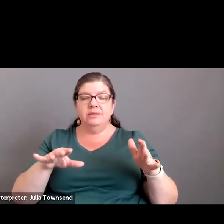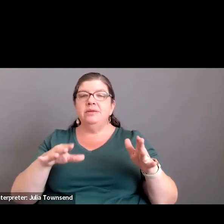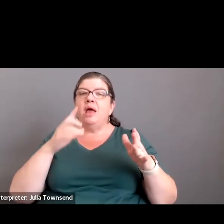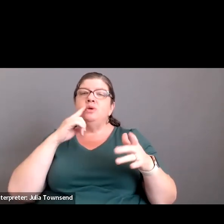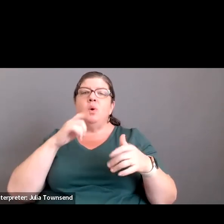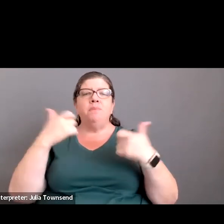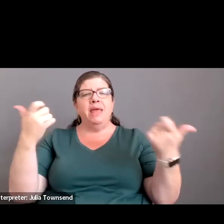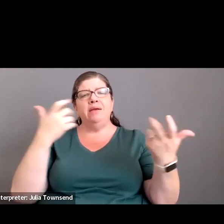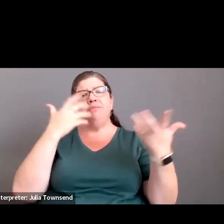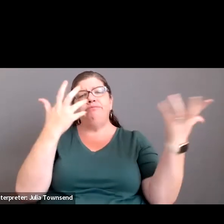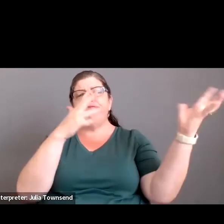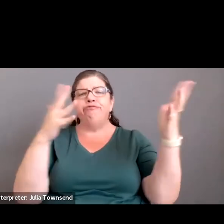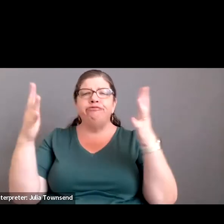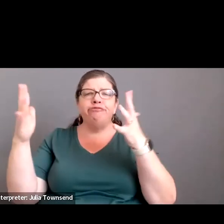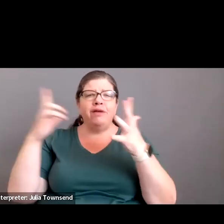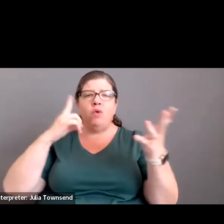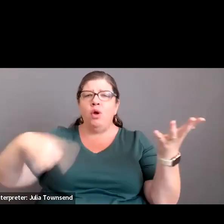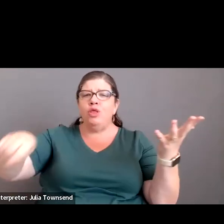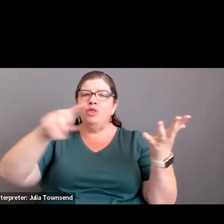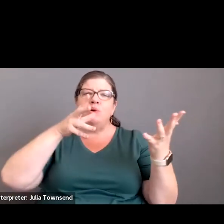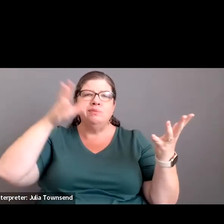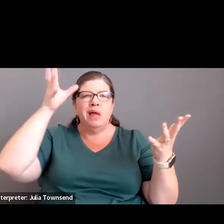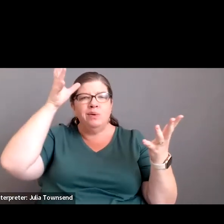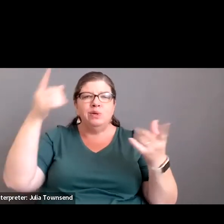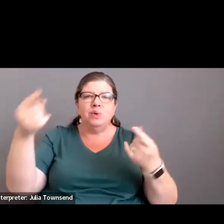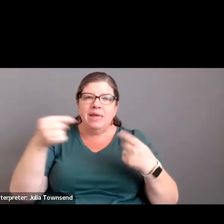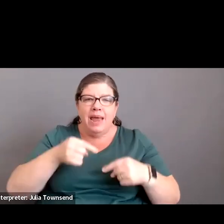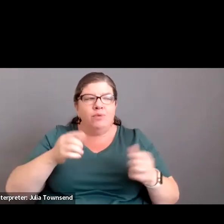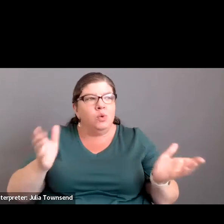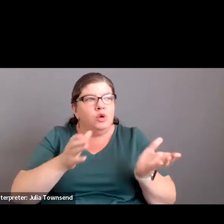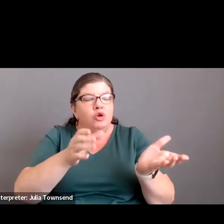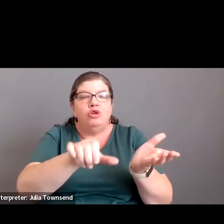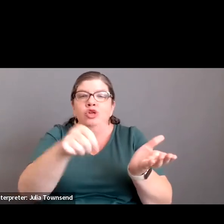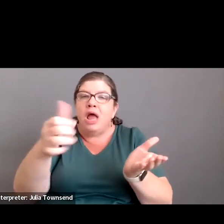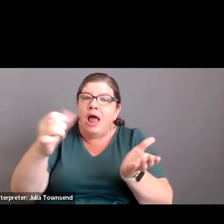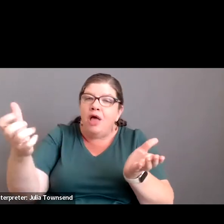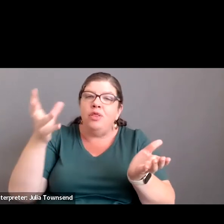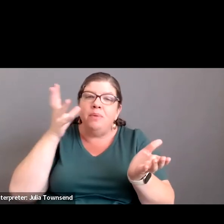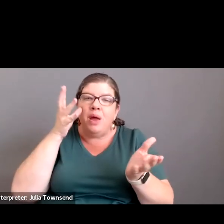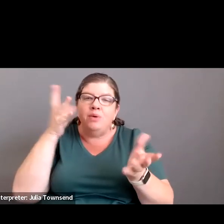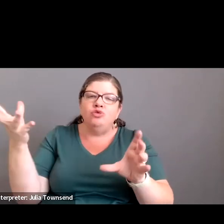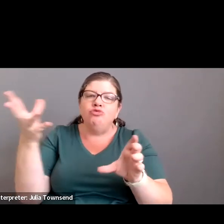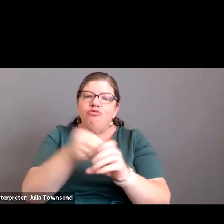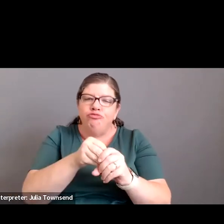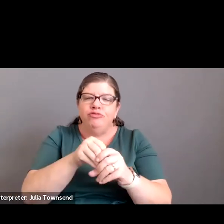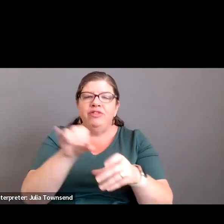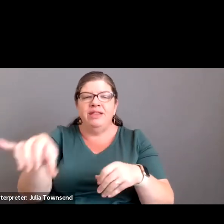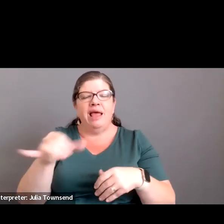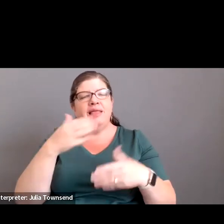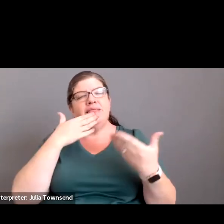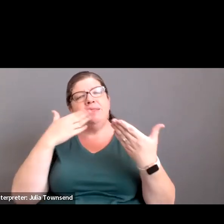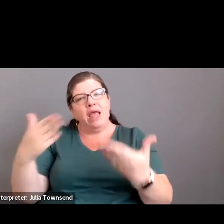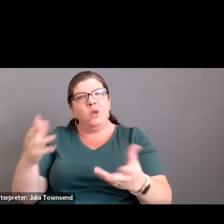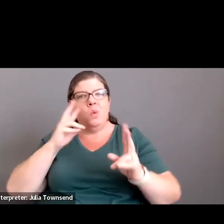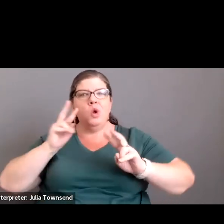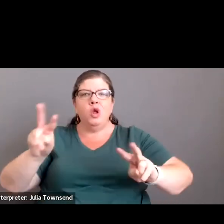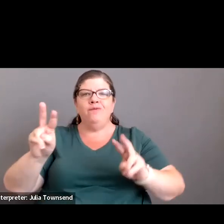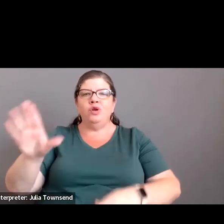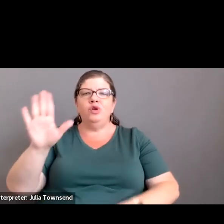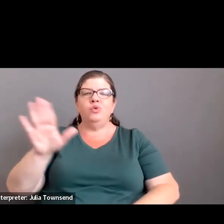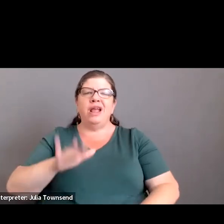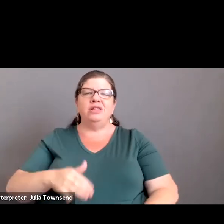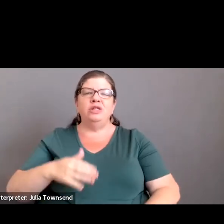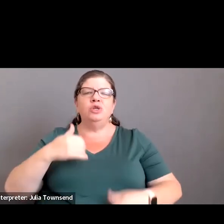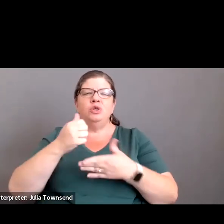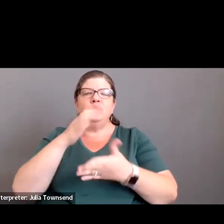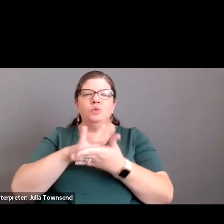wanted to make a big shout out to all those parents that came and encourage more parents to be part of that. So thank you. And here's looking forward to a great